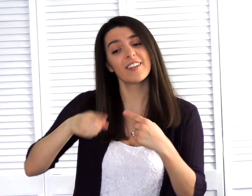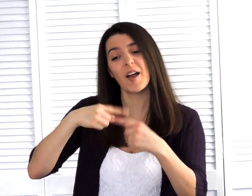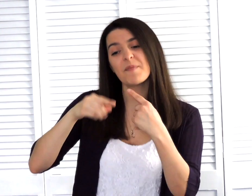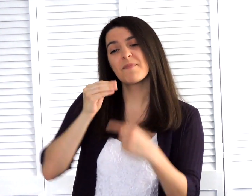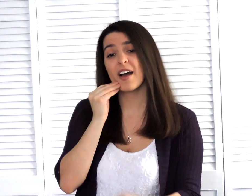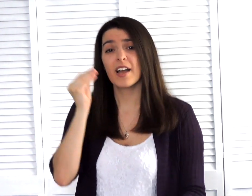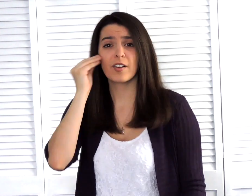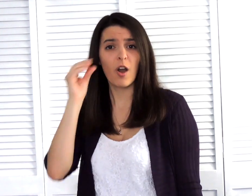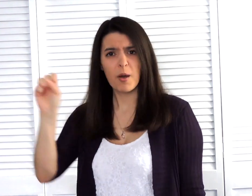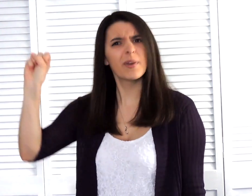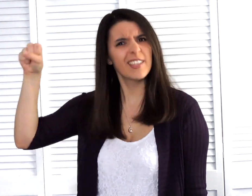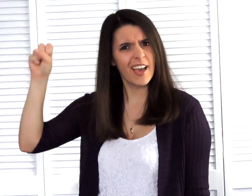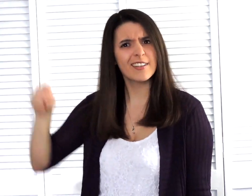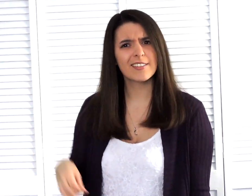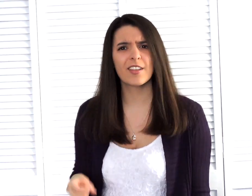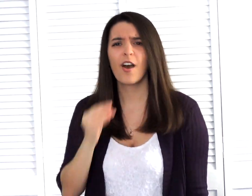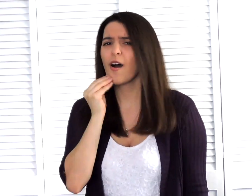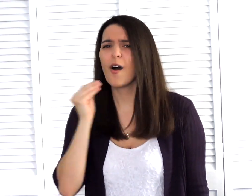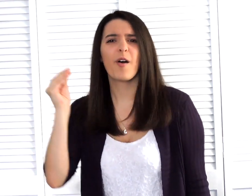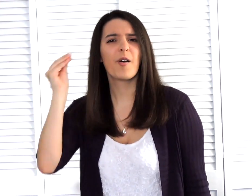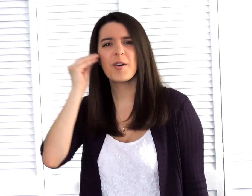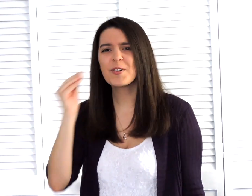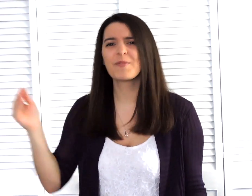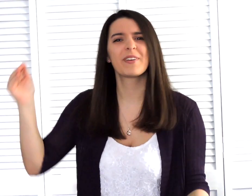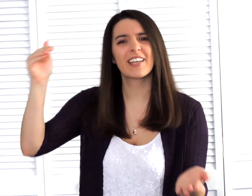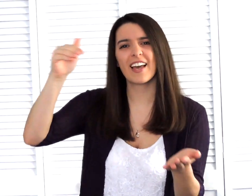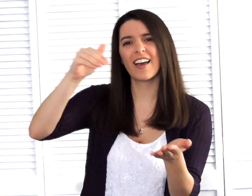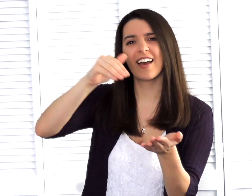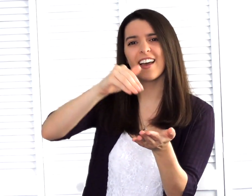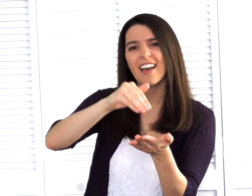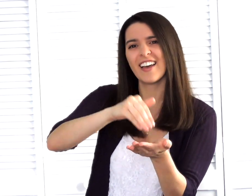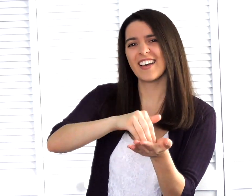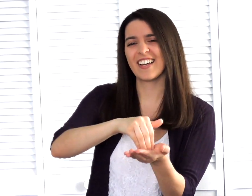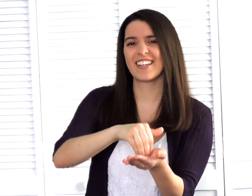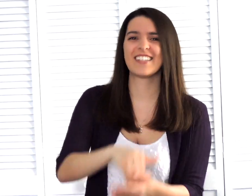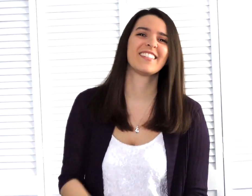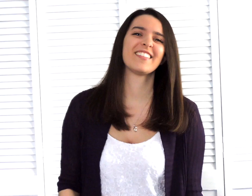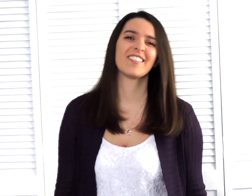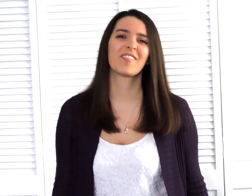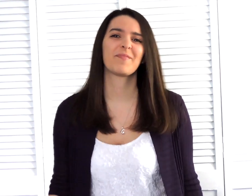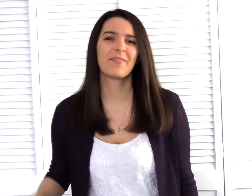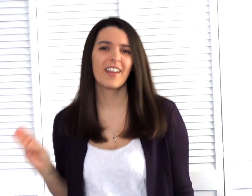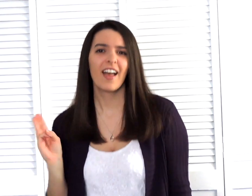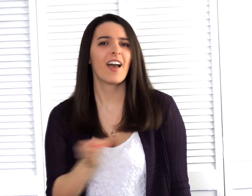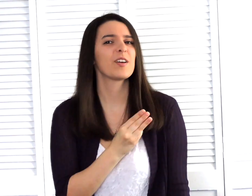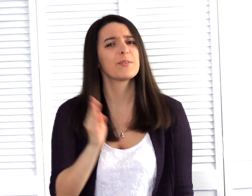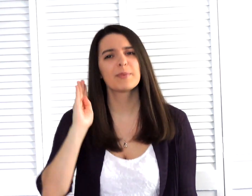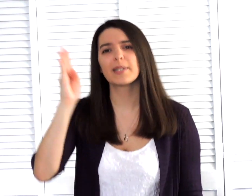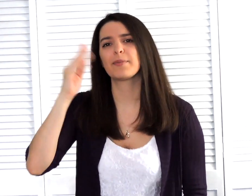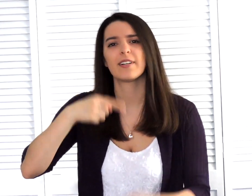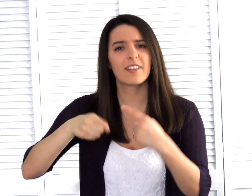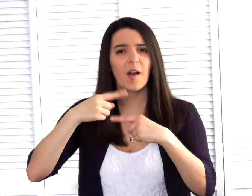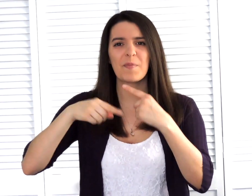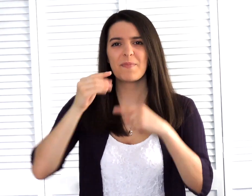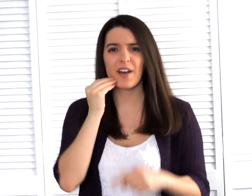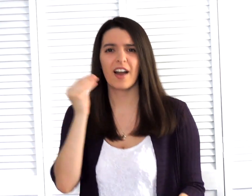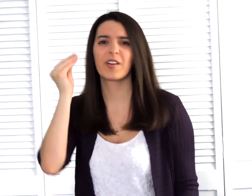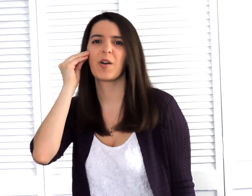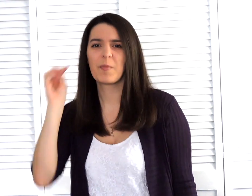go now Yes All again And we will go now And